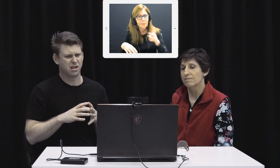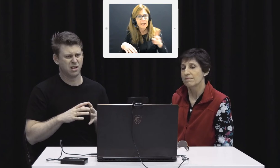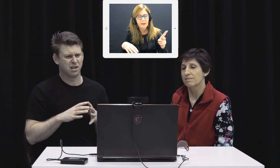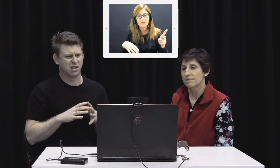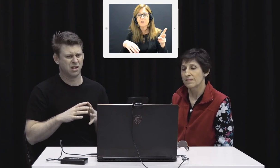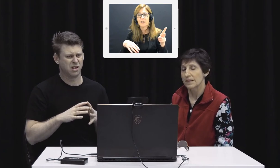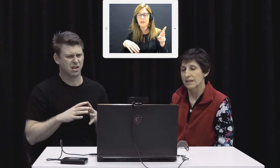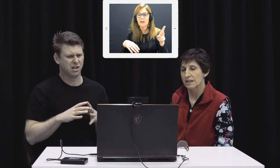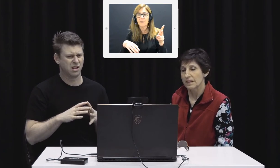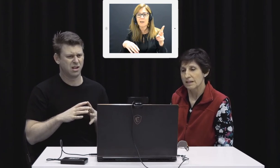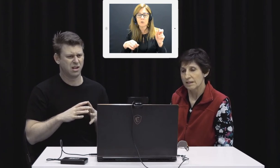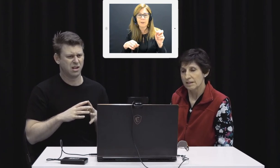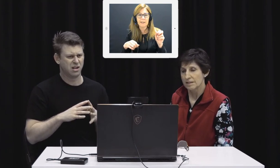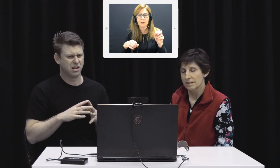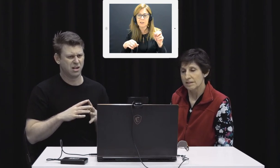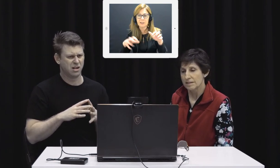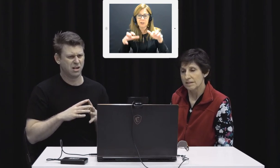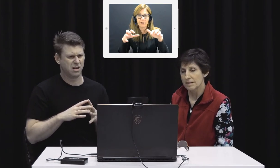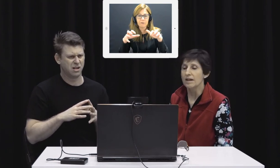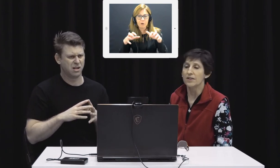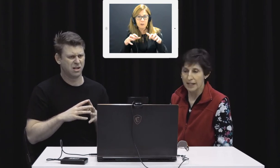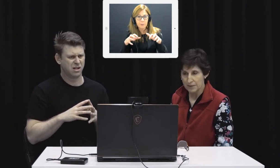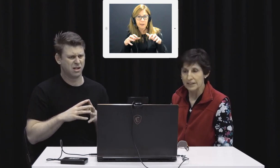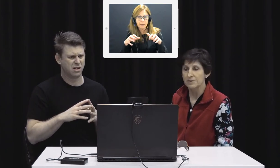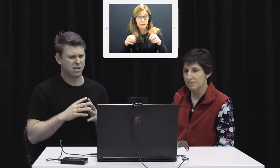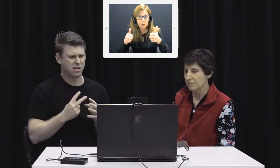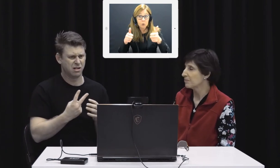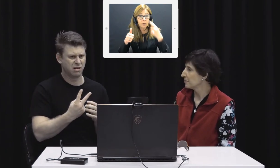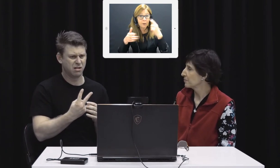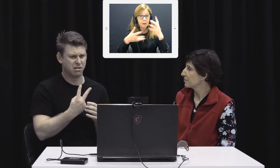I'll just have to ask Ben to repeat it because the internet frozen me. Okay.